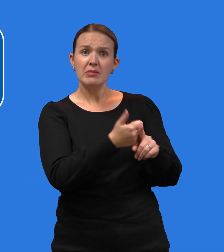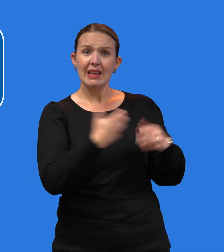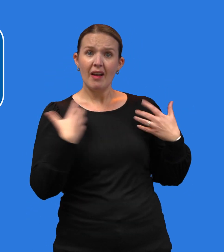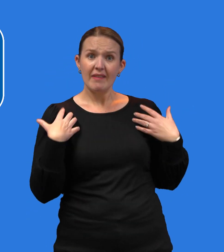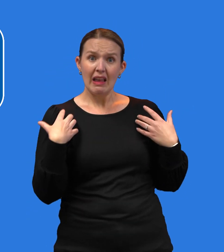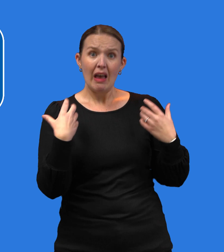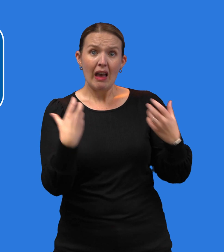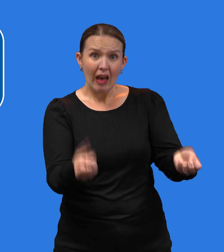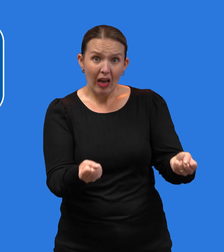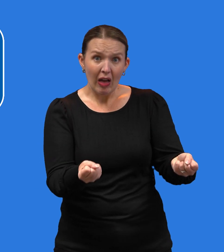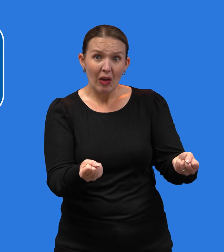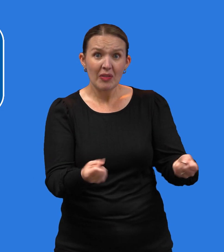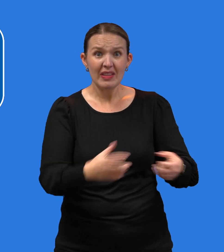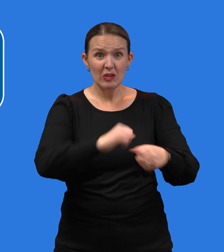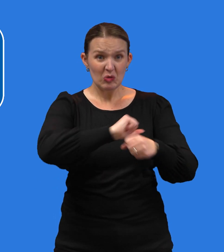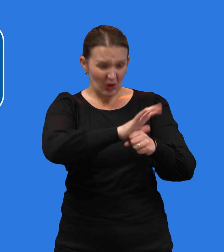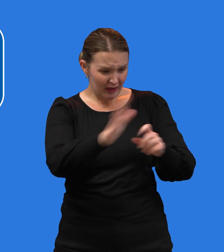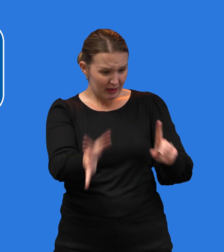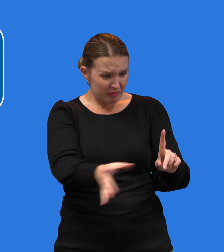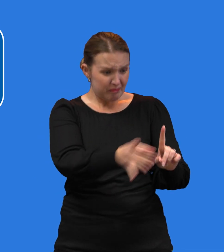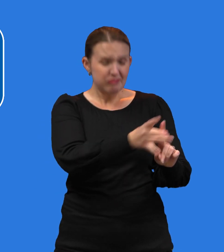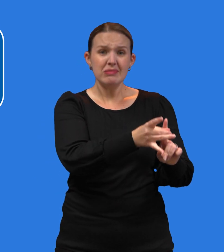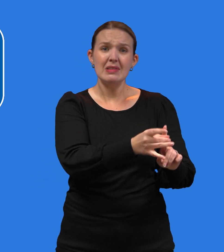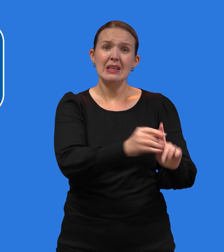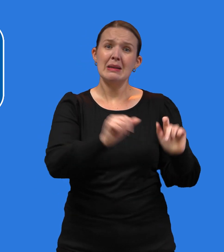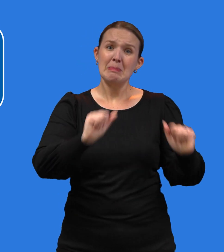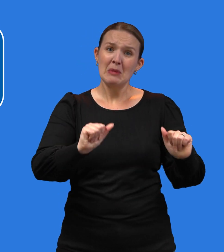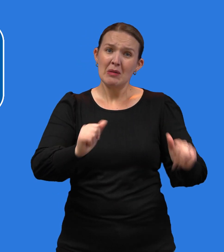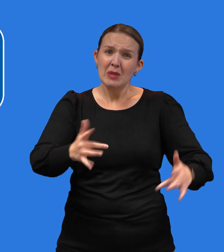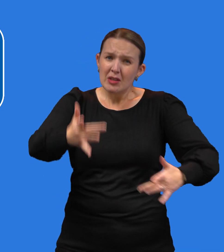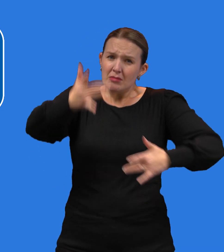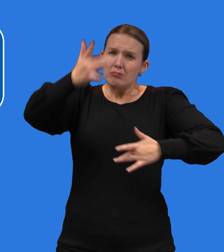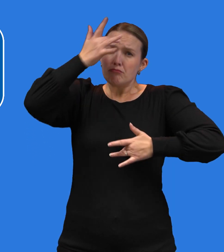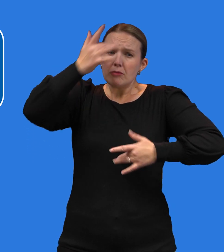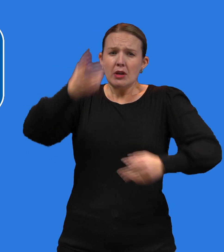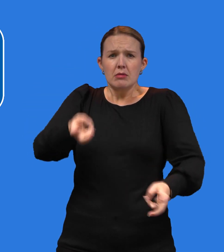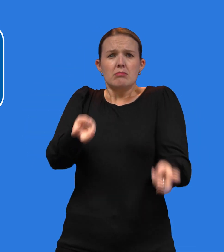Even healthy children can get really sick from COVID-19.